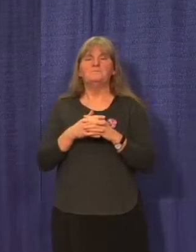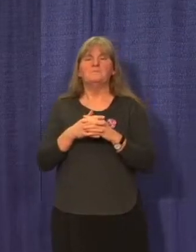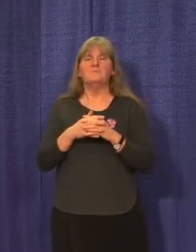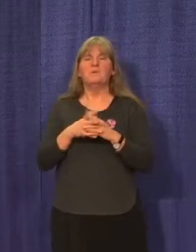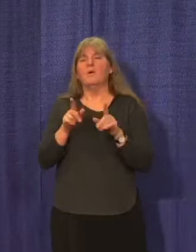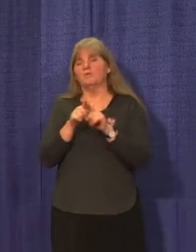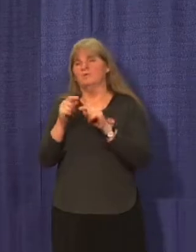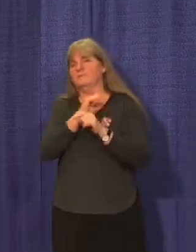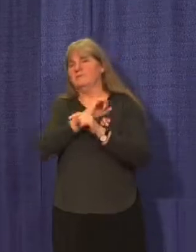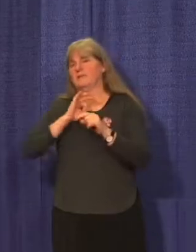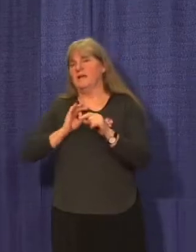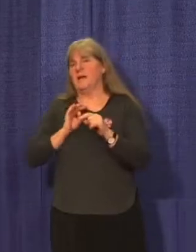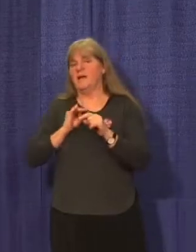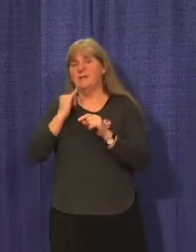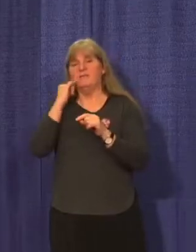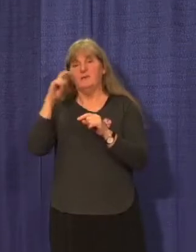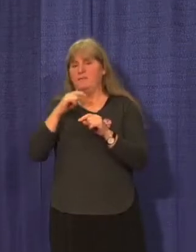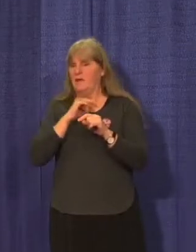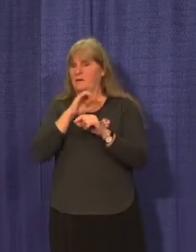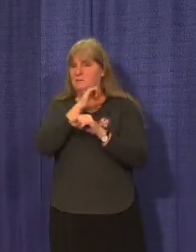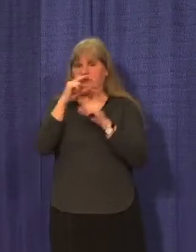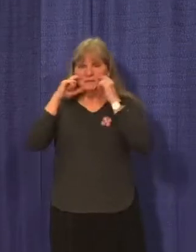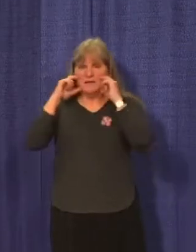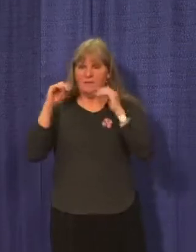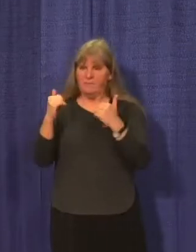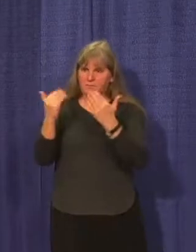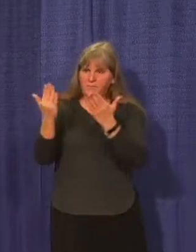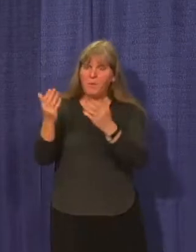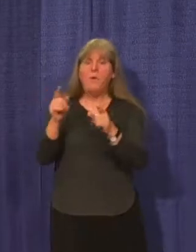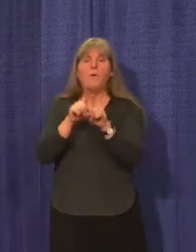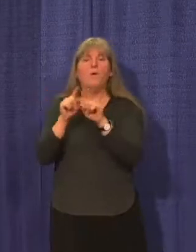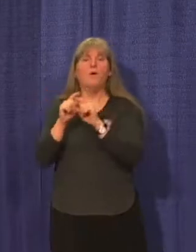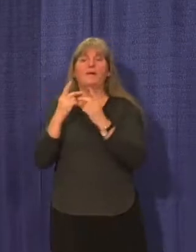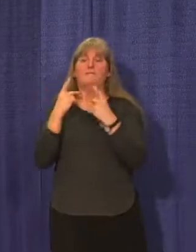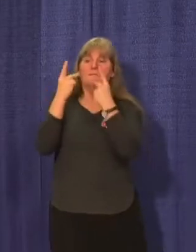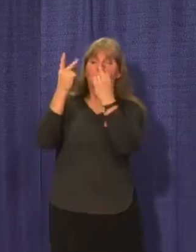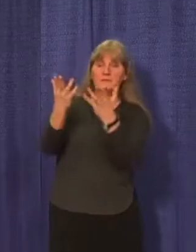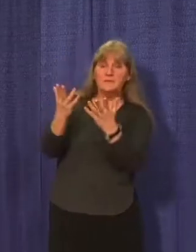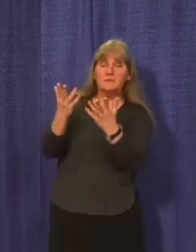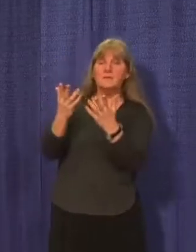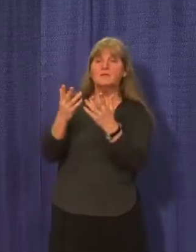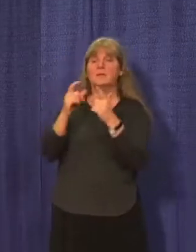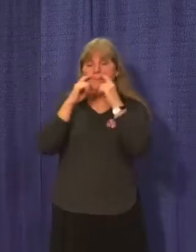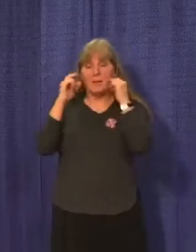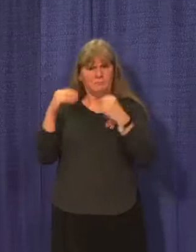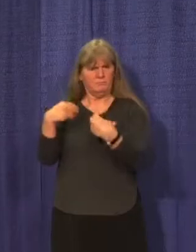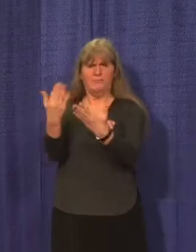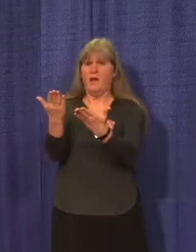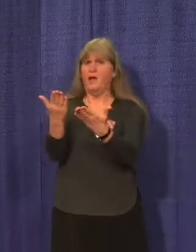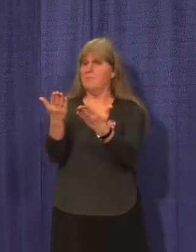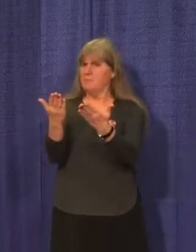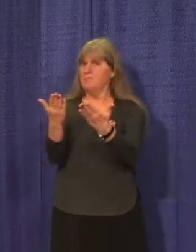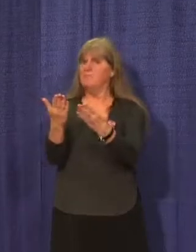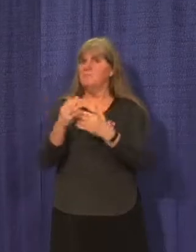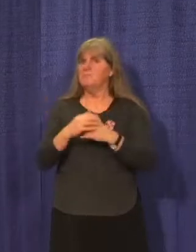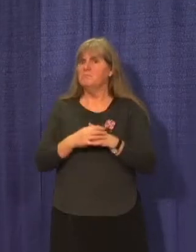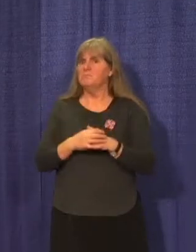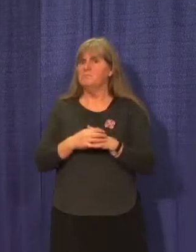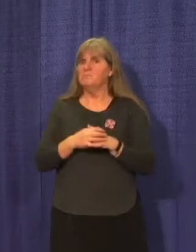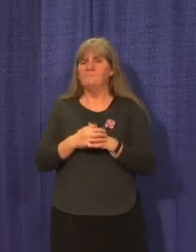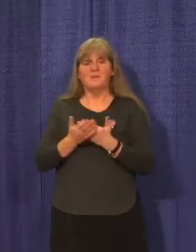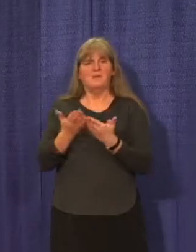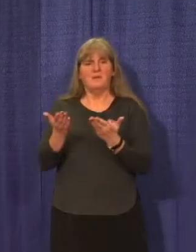to staff if necessary, and to visitors if there were visitors at the school. Definitely